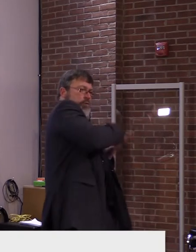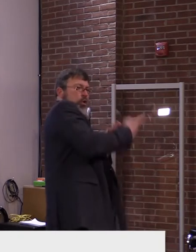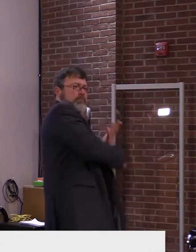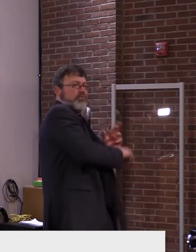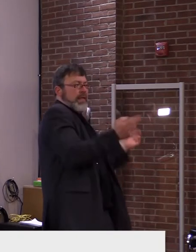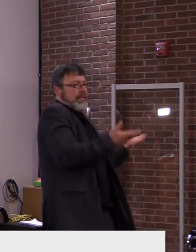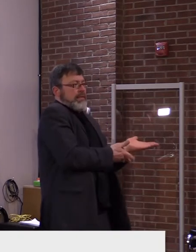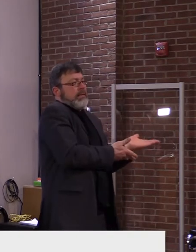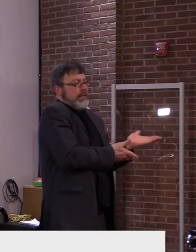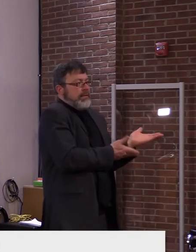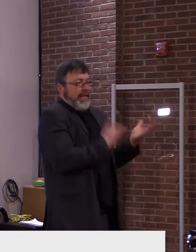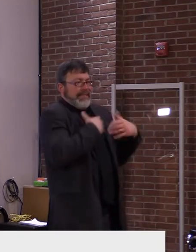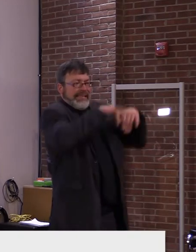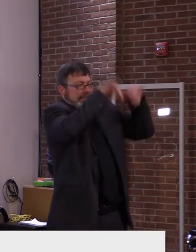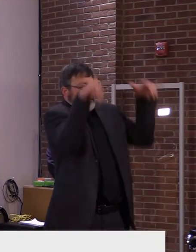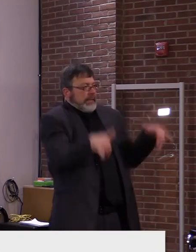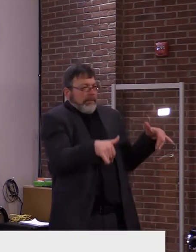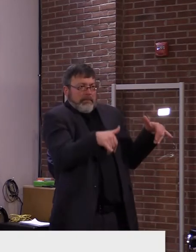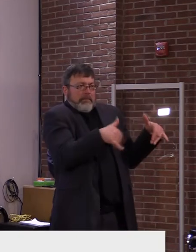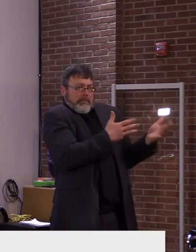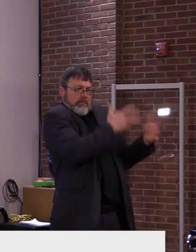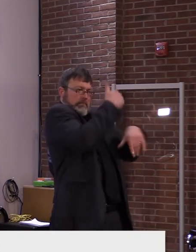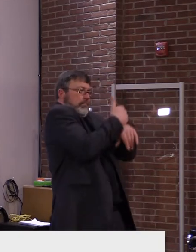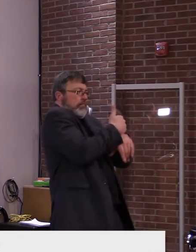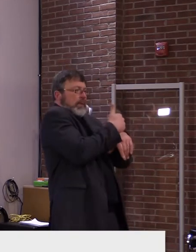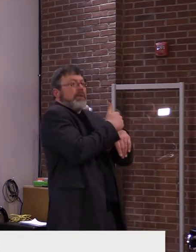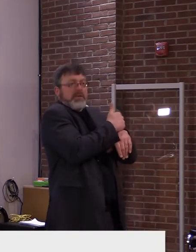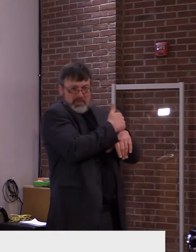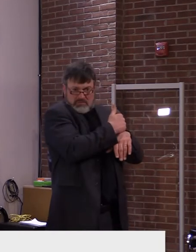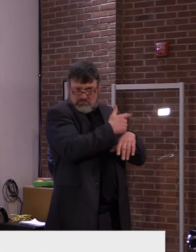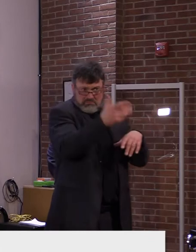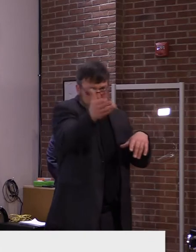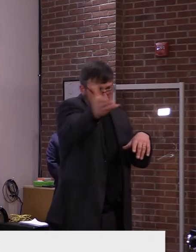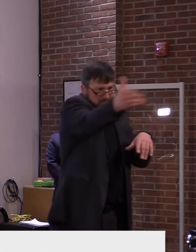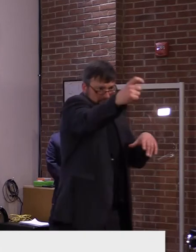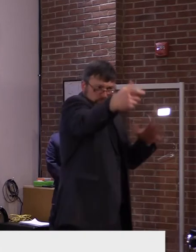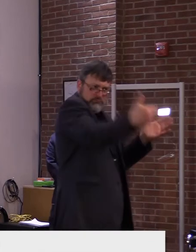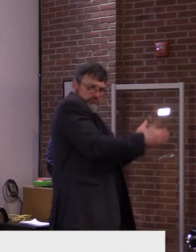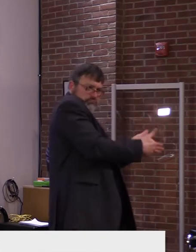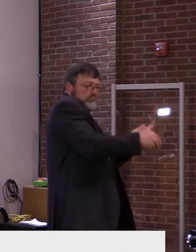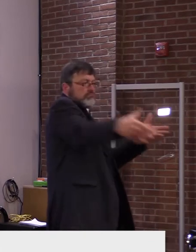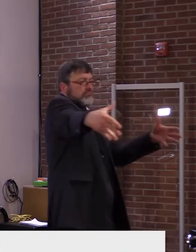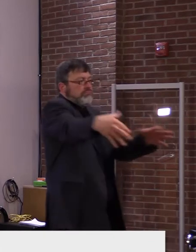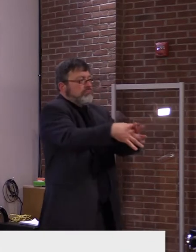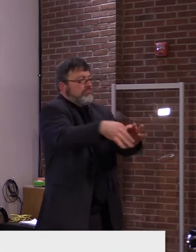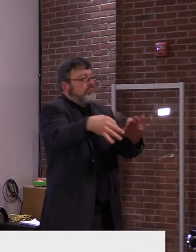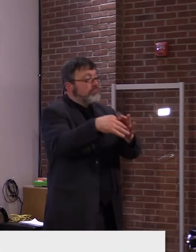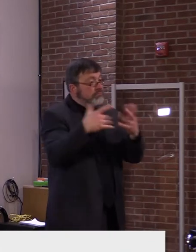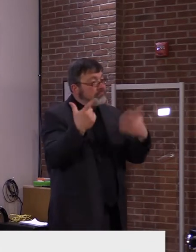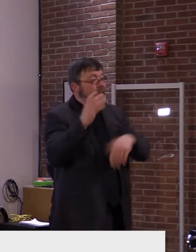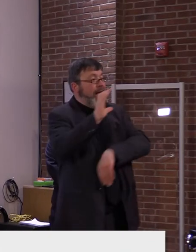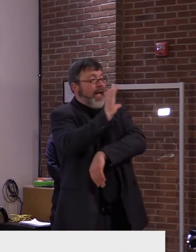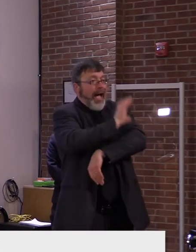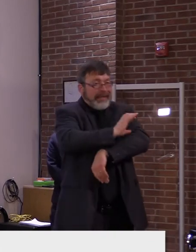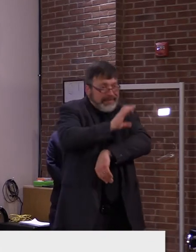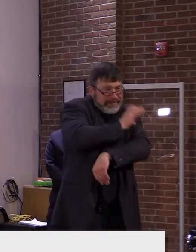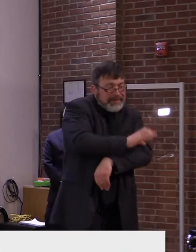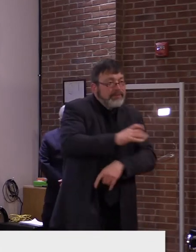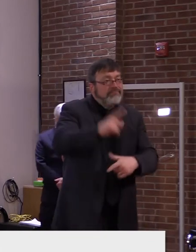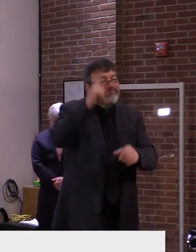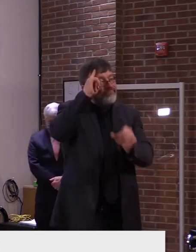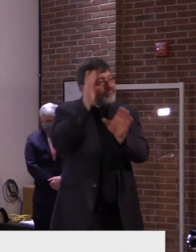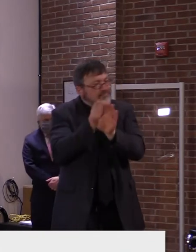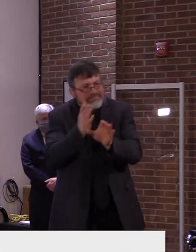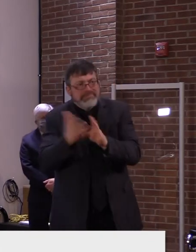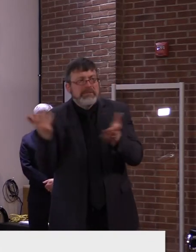continued to go on and there's a lot of dedicated people who either in person or remotely were delivering services through